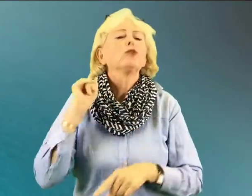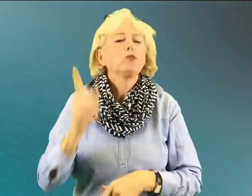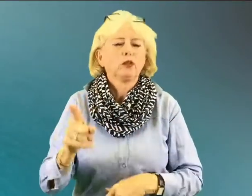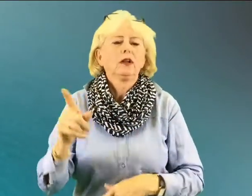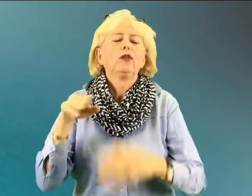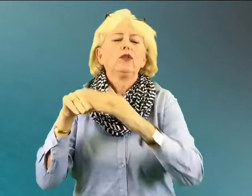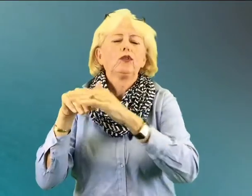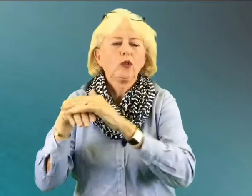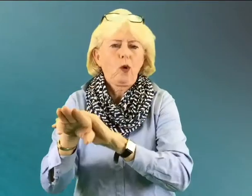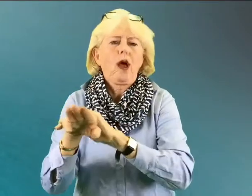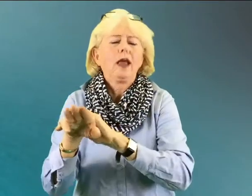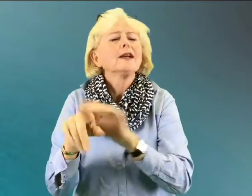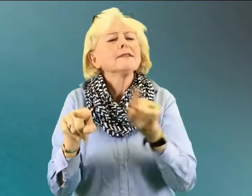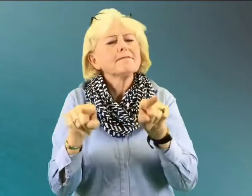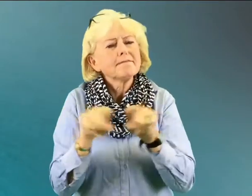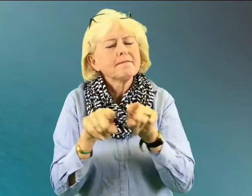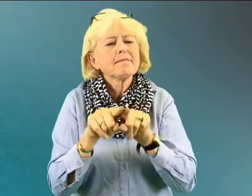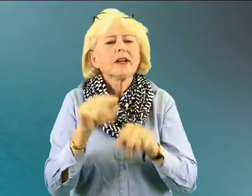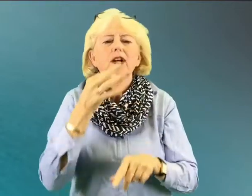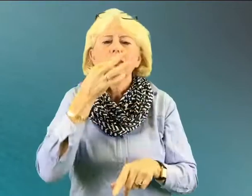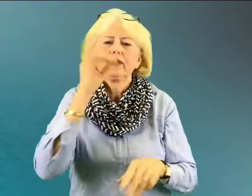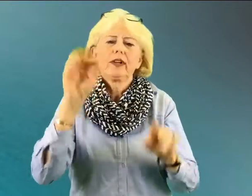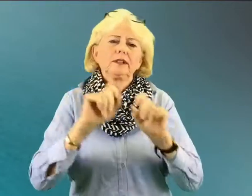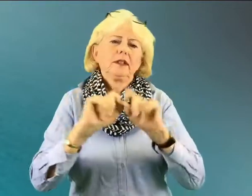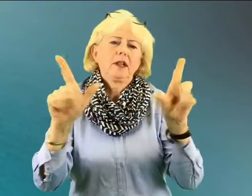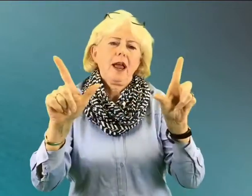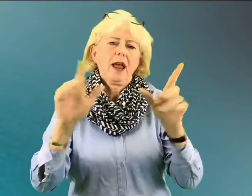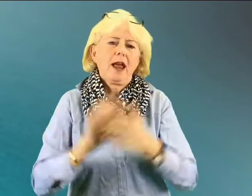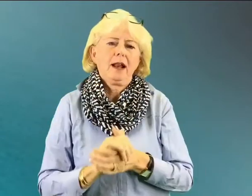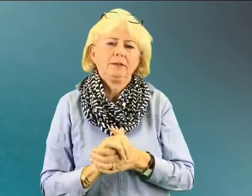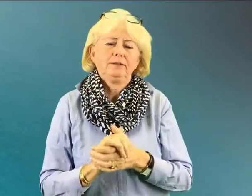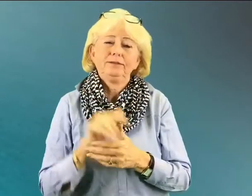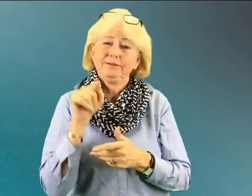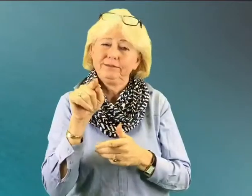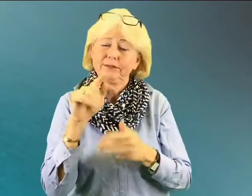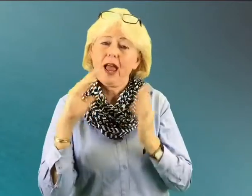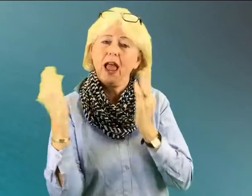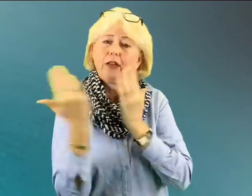Now I'm going to go back to and now